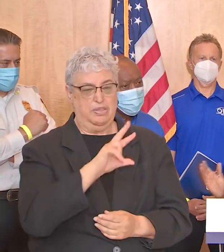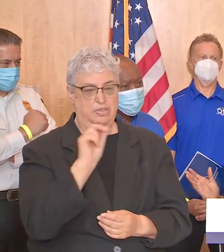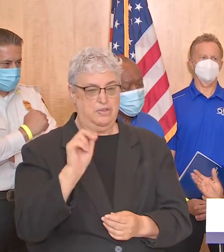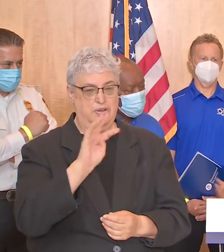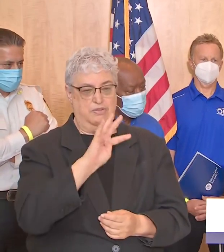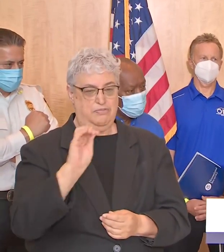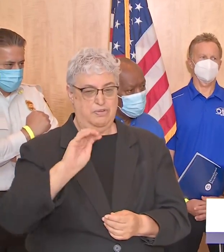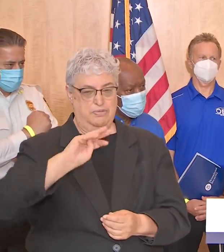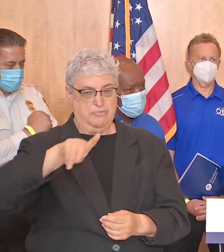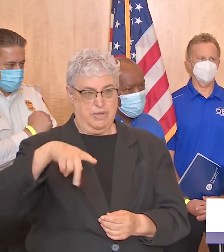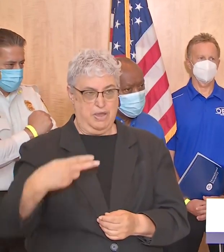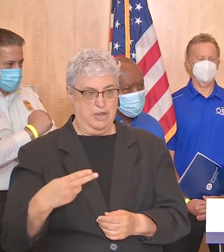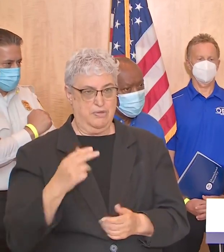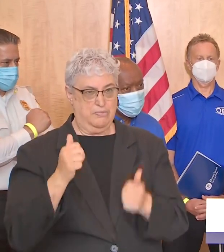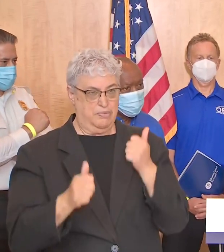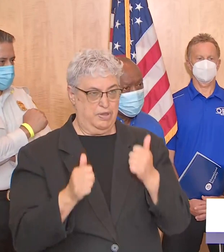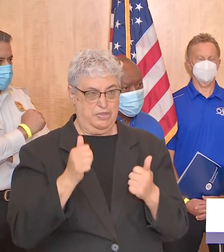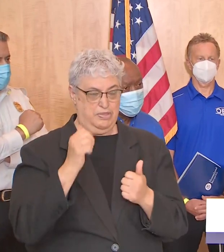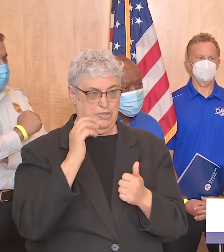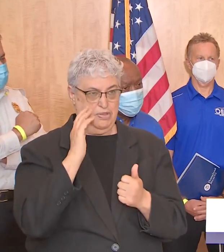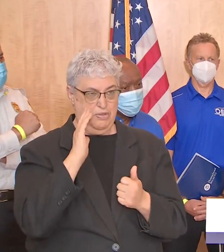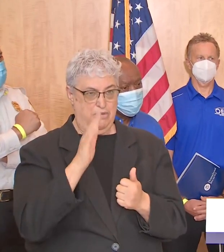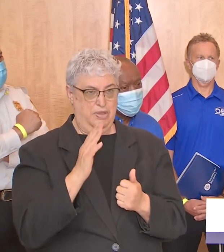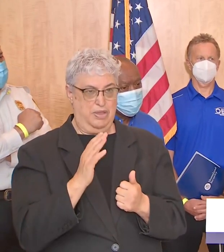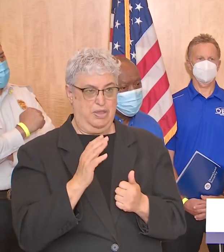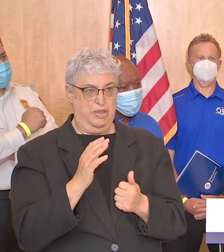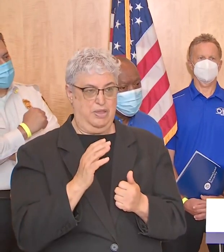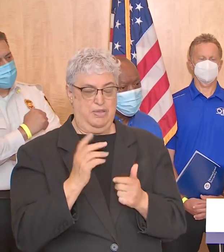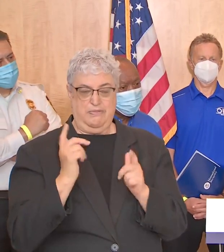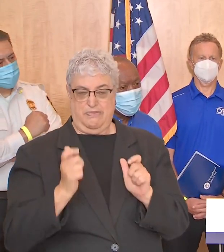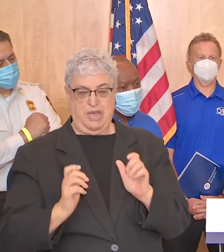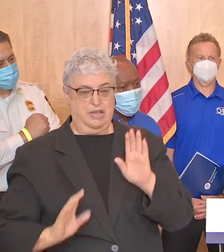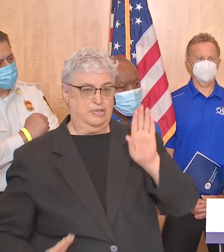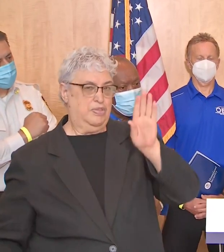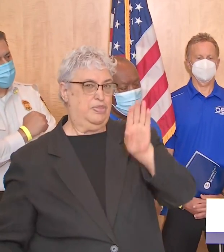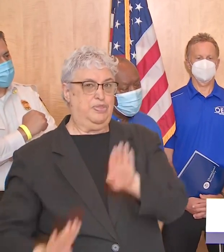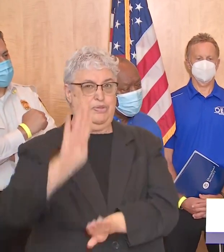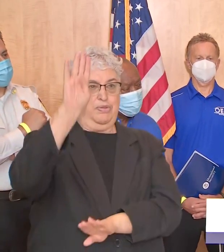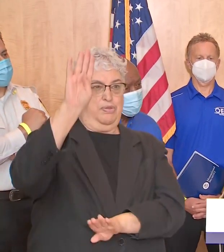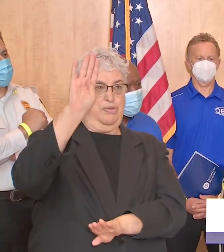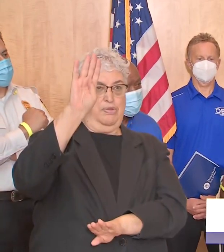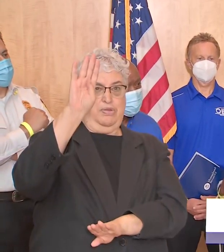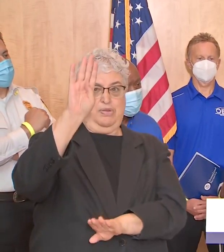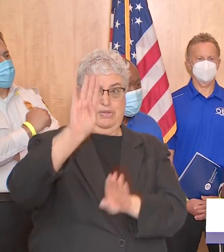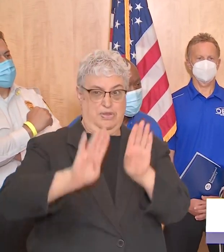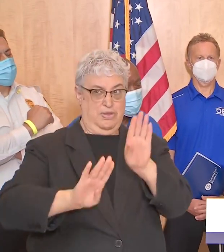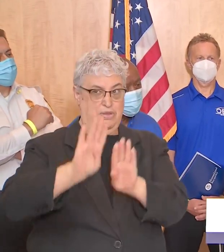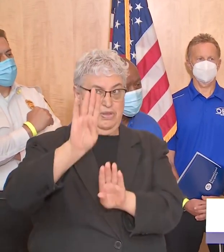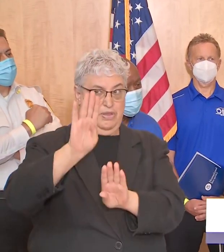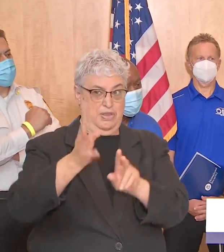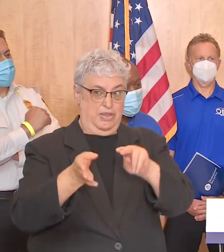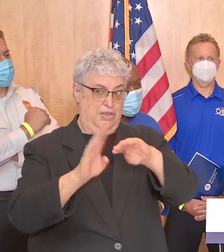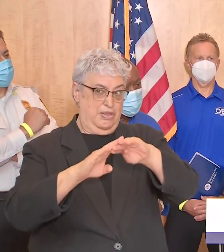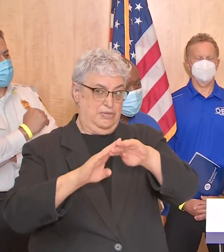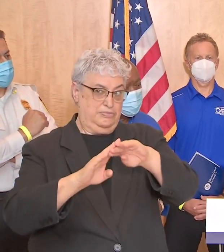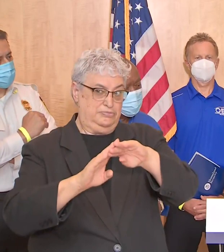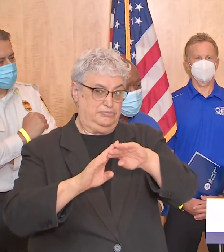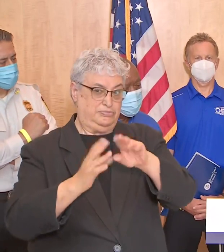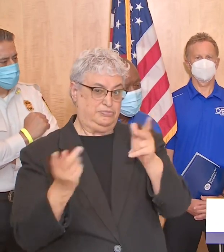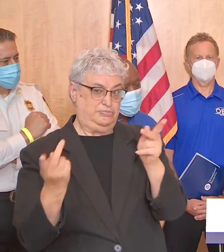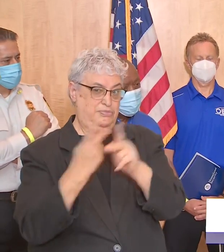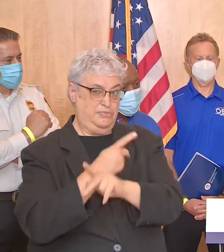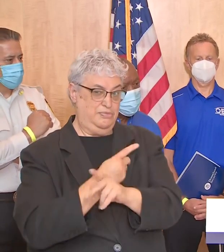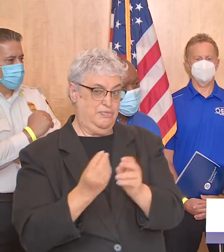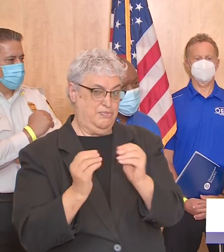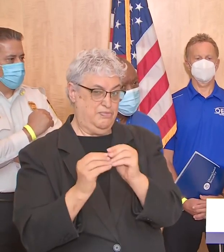40 miles nor do we know whether or not this will even if it's a fast moving storm we don't know whether it will accelerate create greater